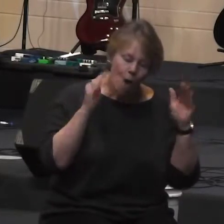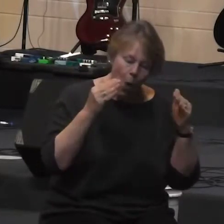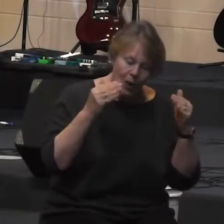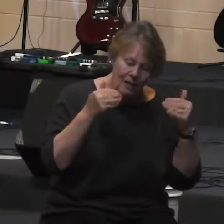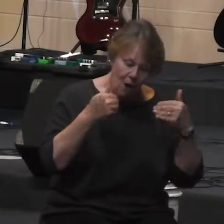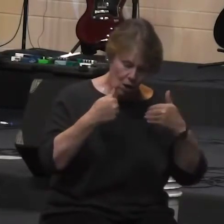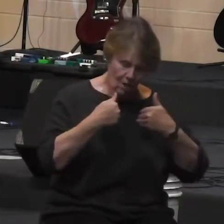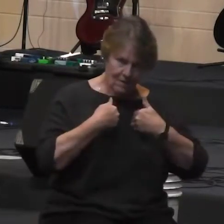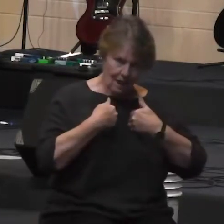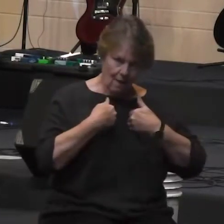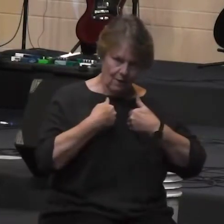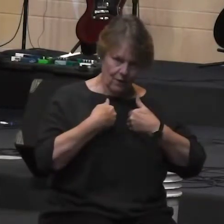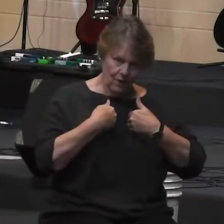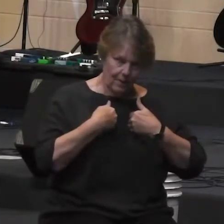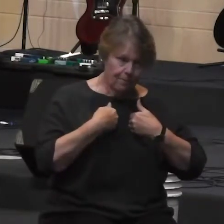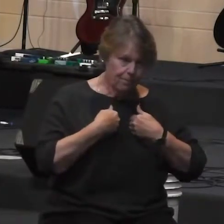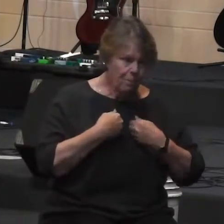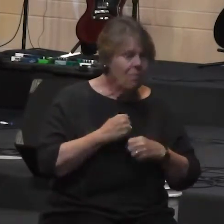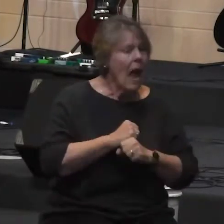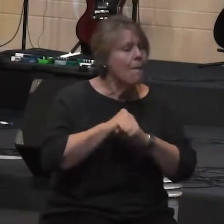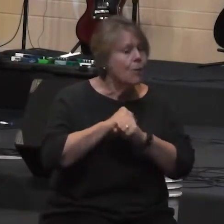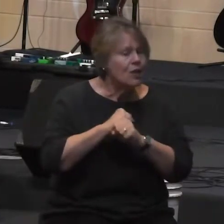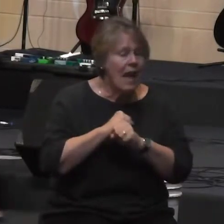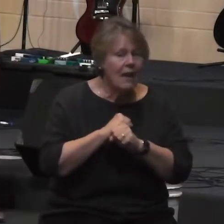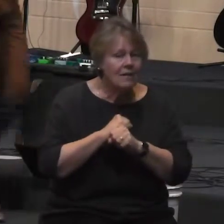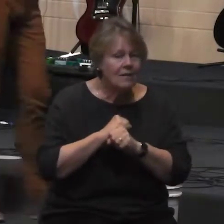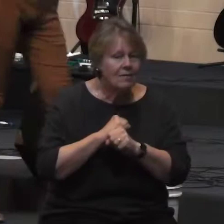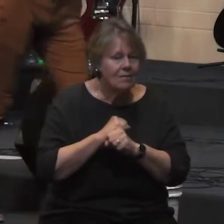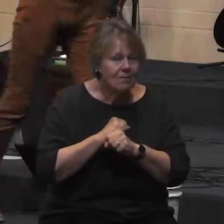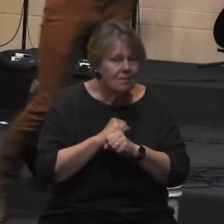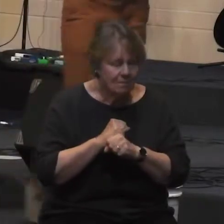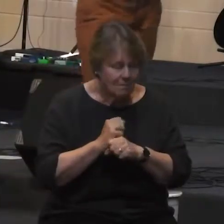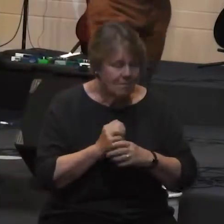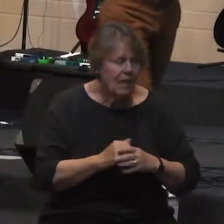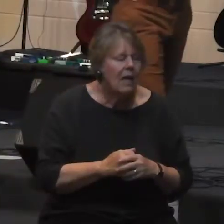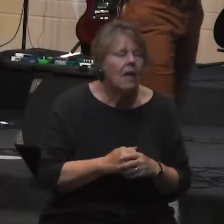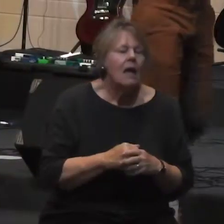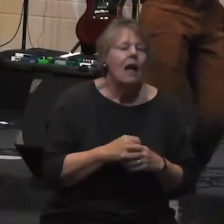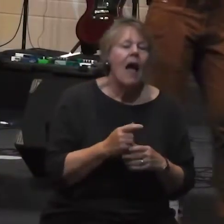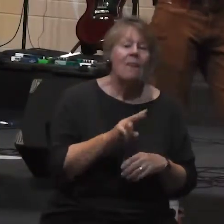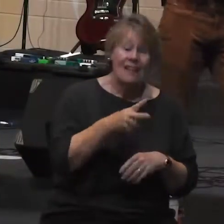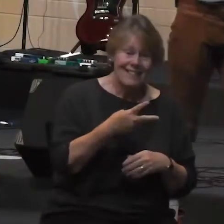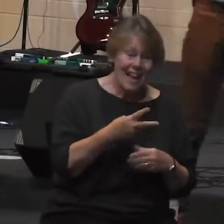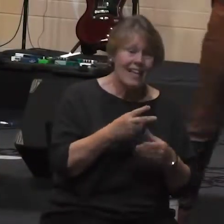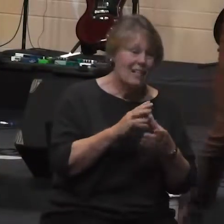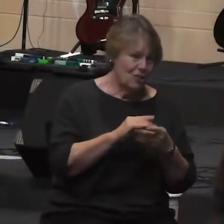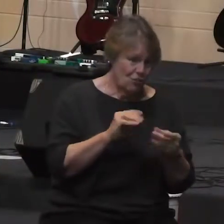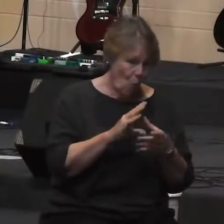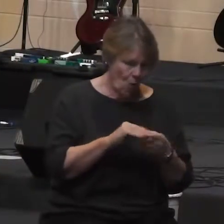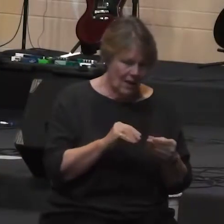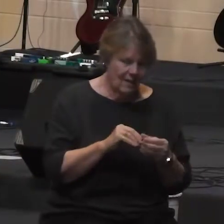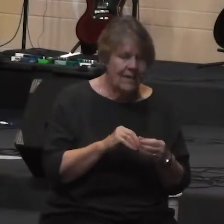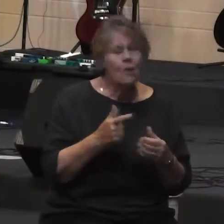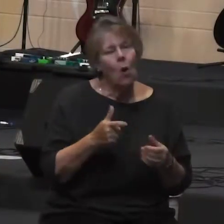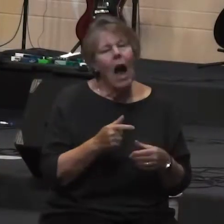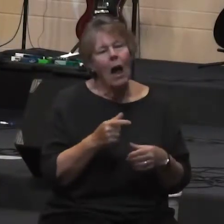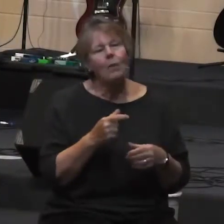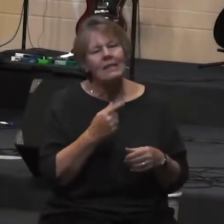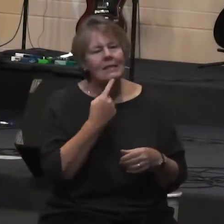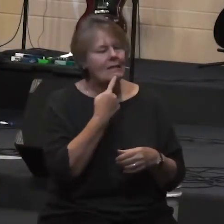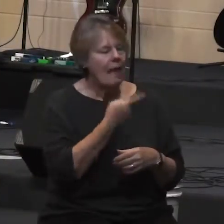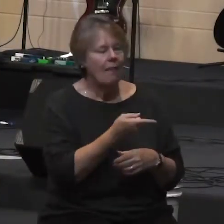costs so often the second story I was talking to Mick and my wife about this and she said you know that reminds me of a story